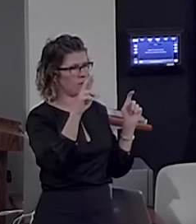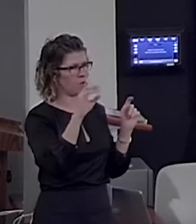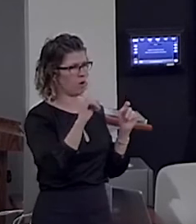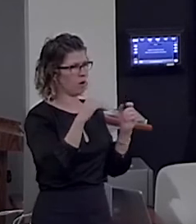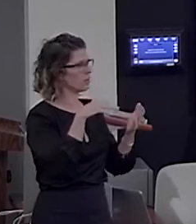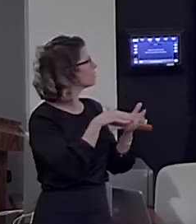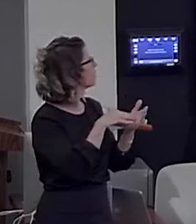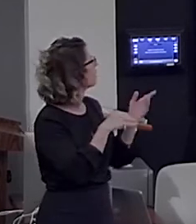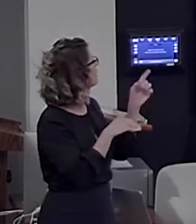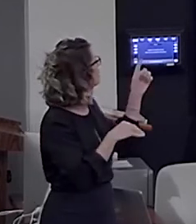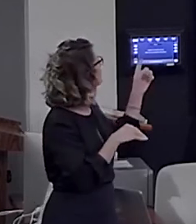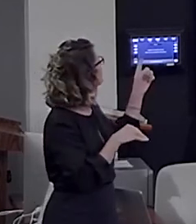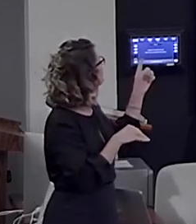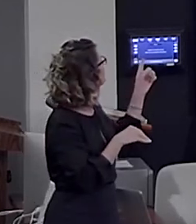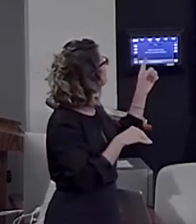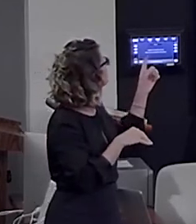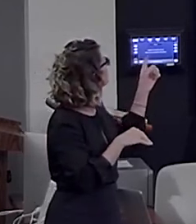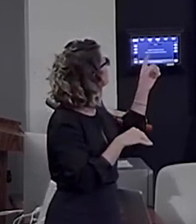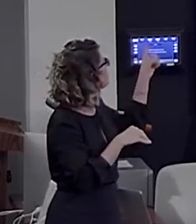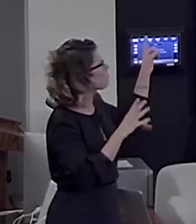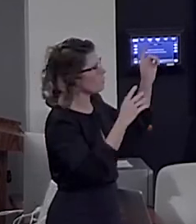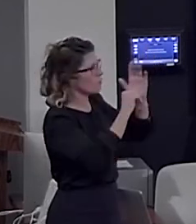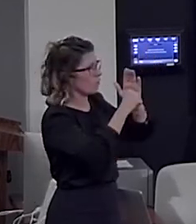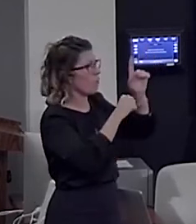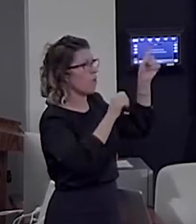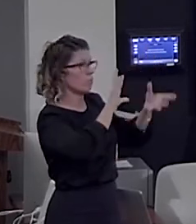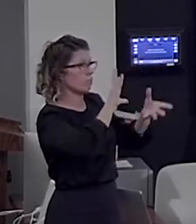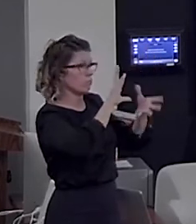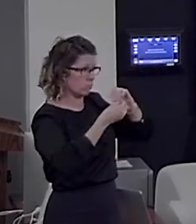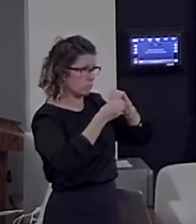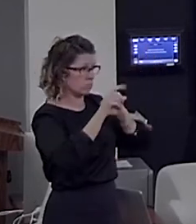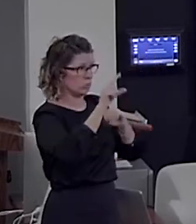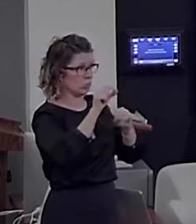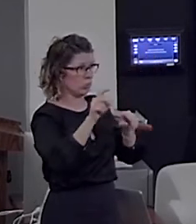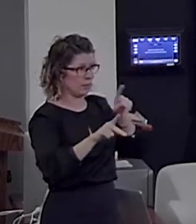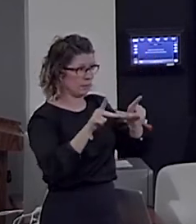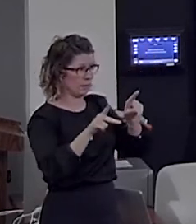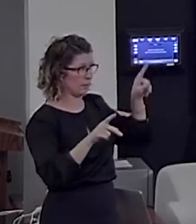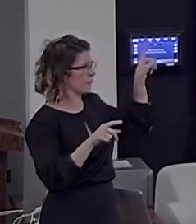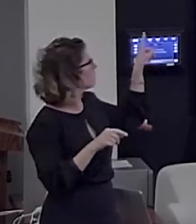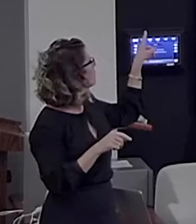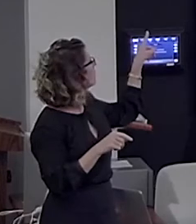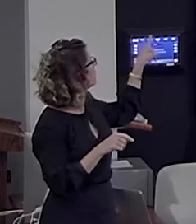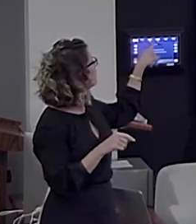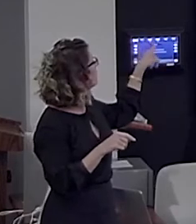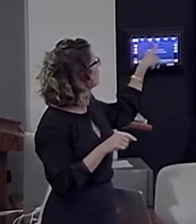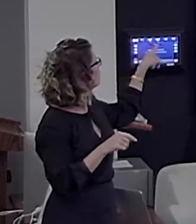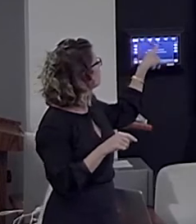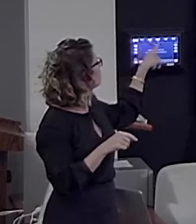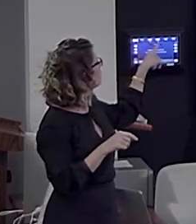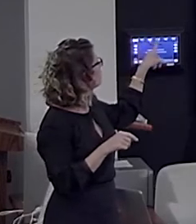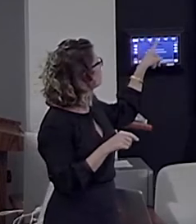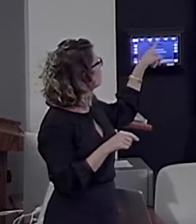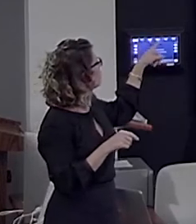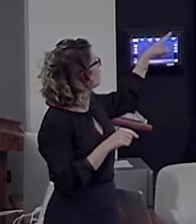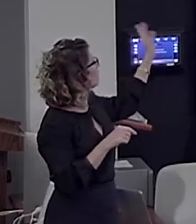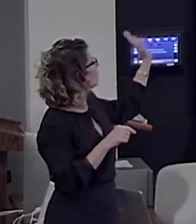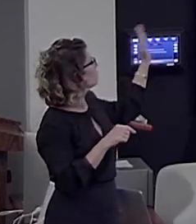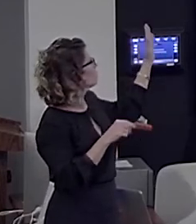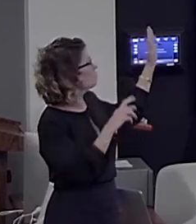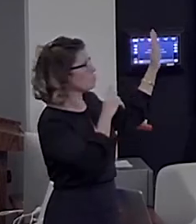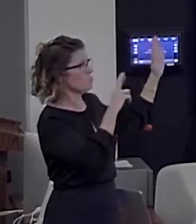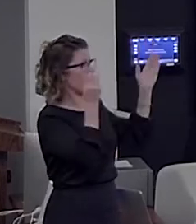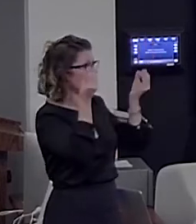I just want to show you the main results. here are all the 20 subjects. And, this is the network that we found when they were reading French.